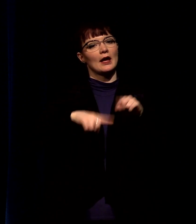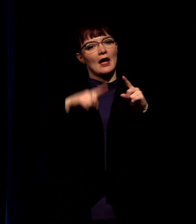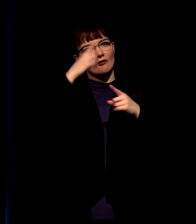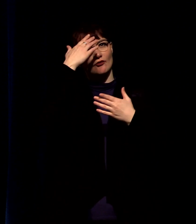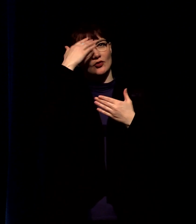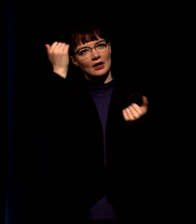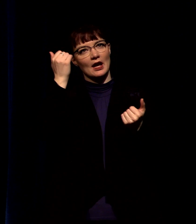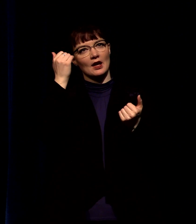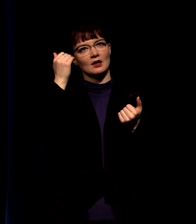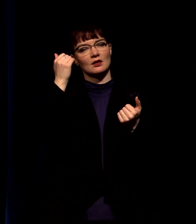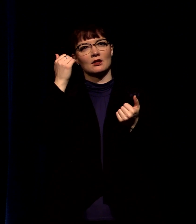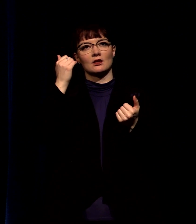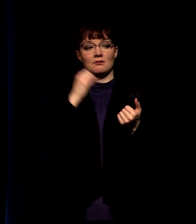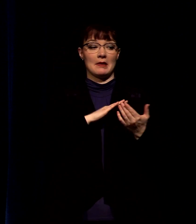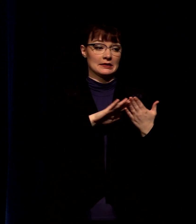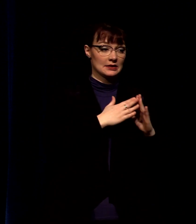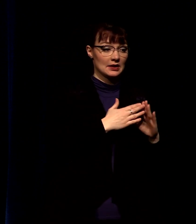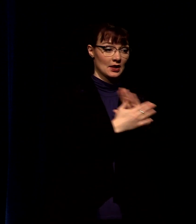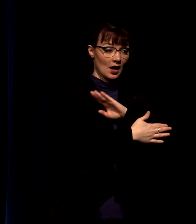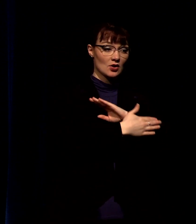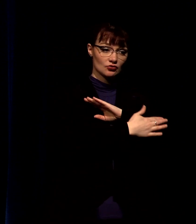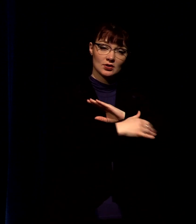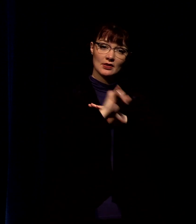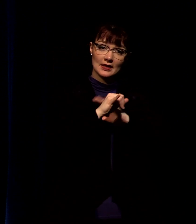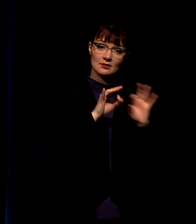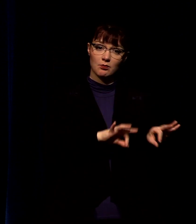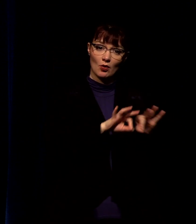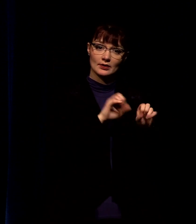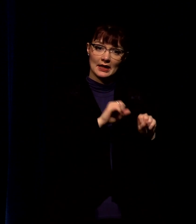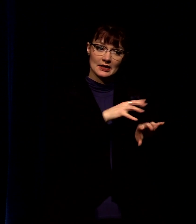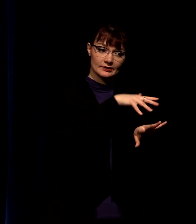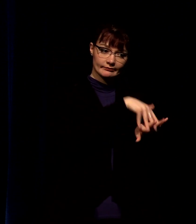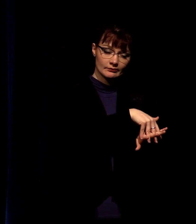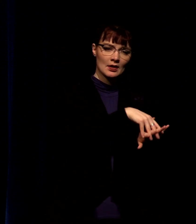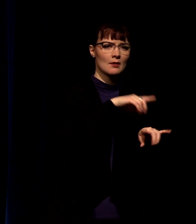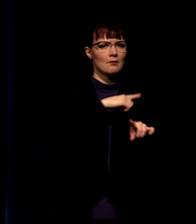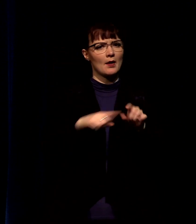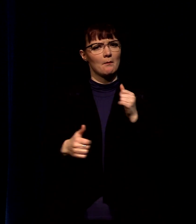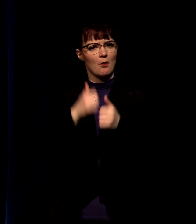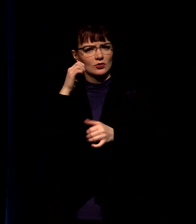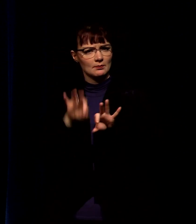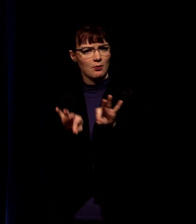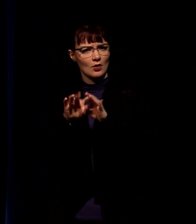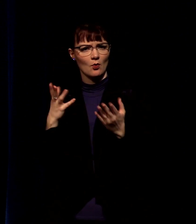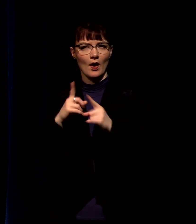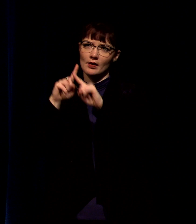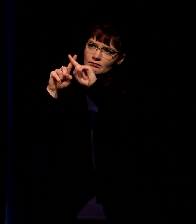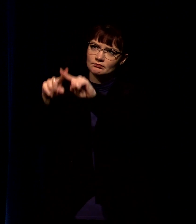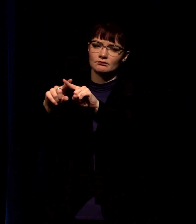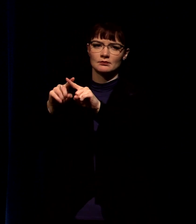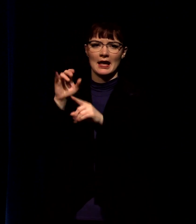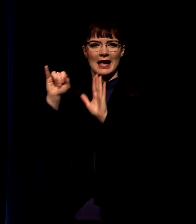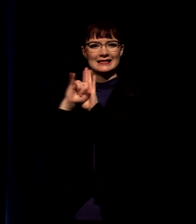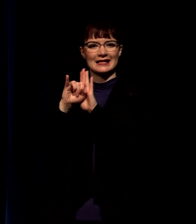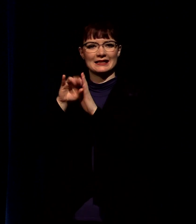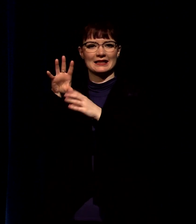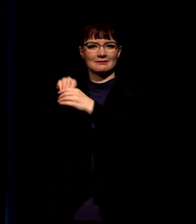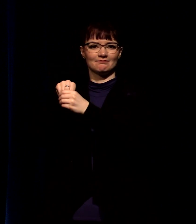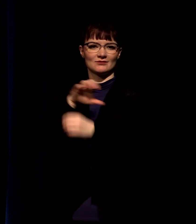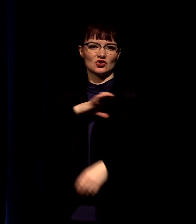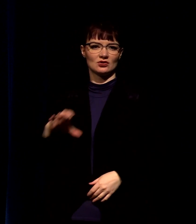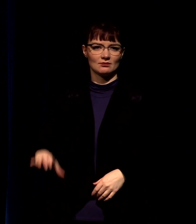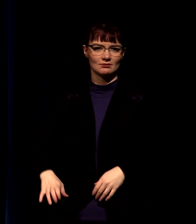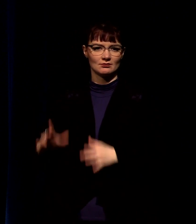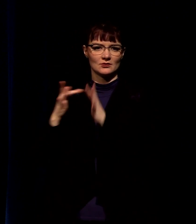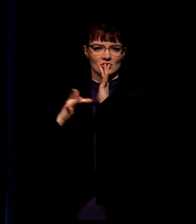identifying with your city and your country though important are not as vital as your identity in jesus so much is happening in this interaction